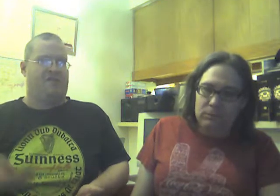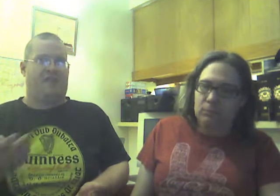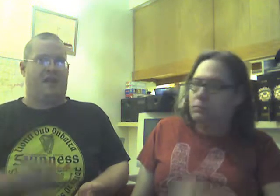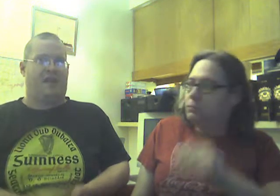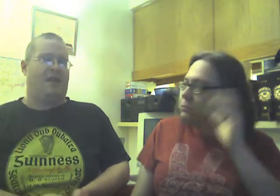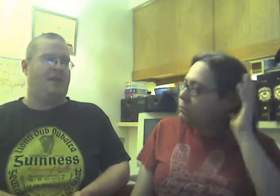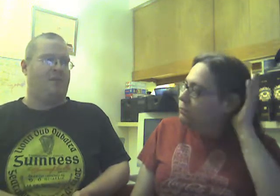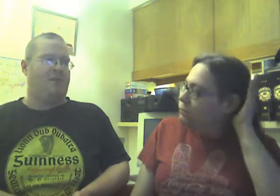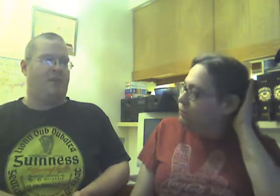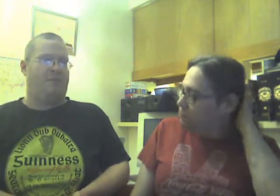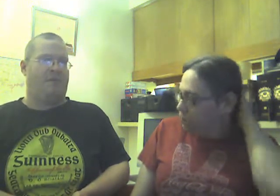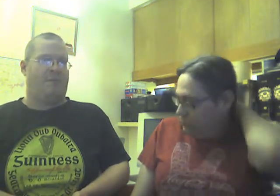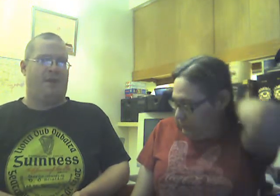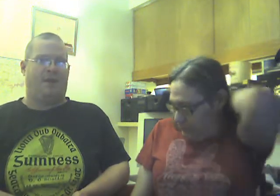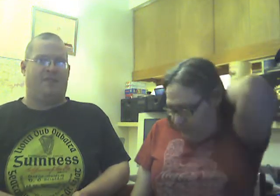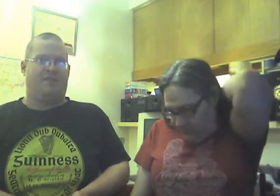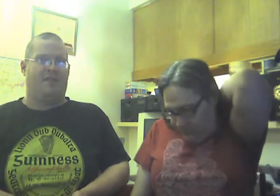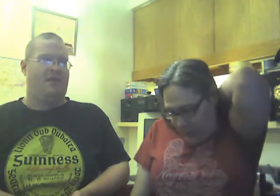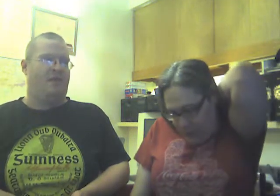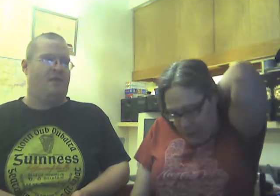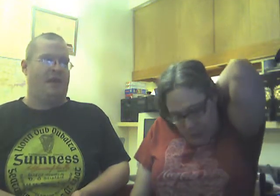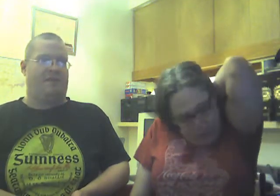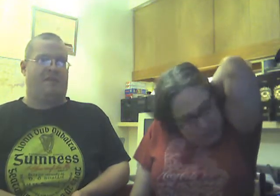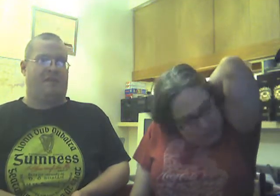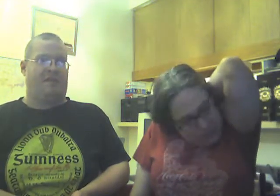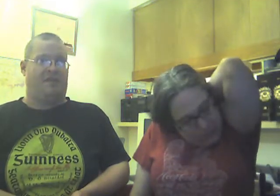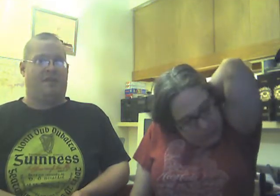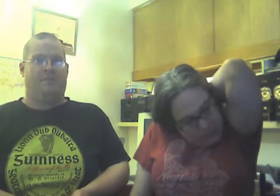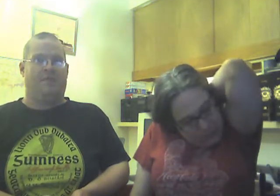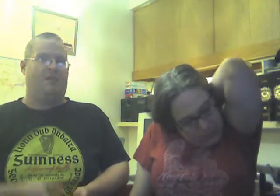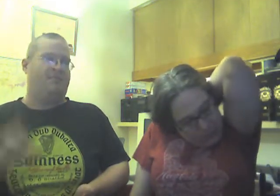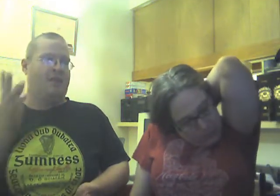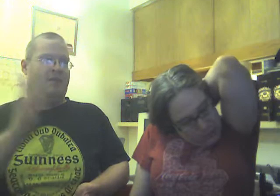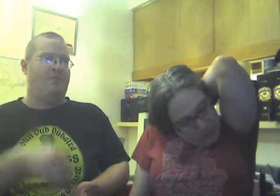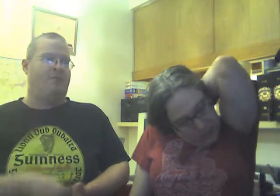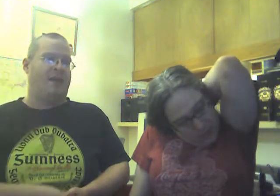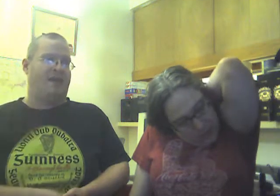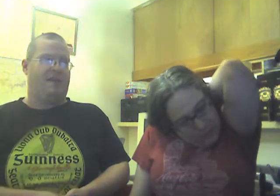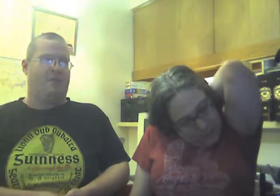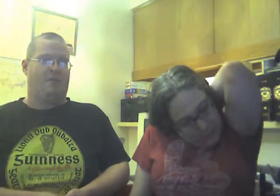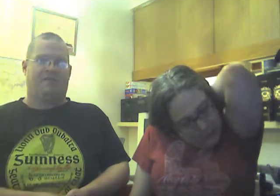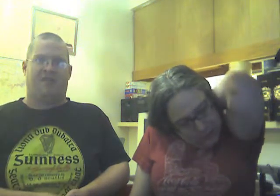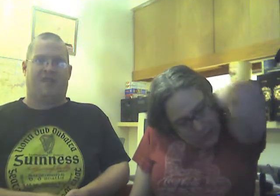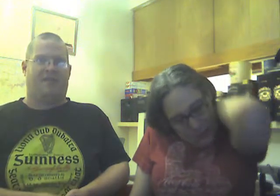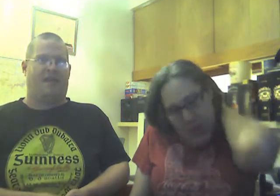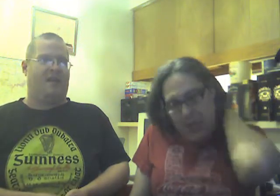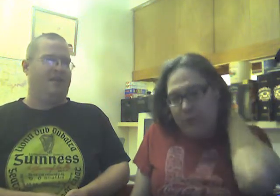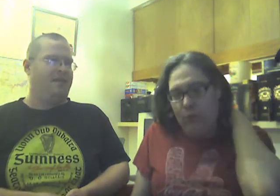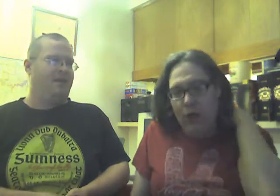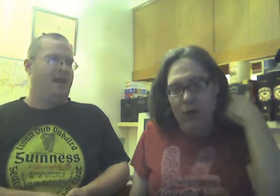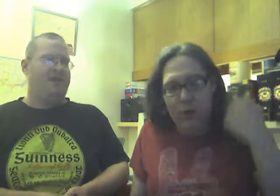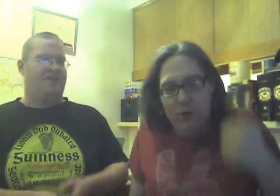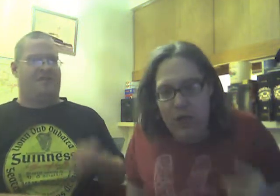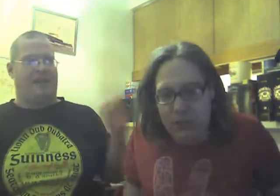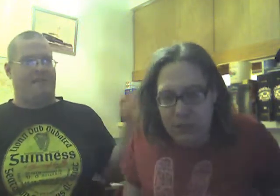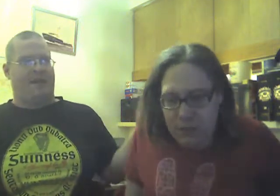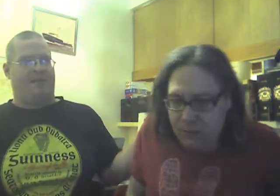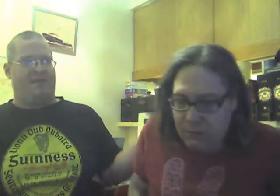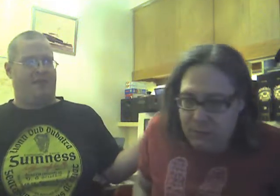just say, hey, I don't agree with your opinions. Yes. You don't have to sit there and, well, we've beaten a dead horse on this. Yes. Well, anyways. I just came into the